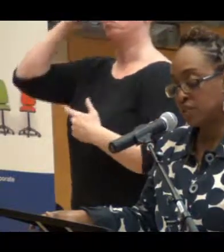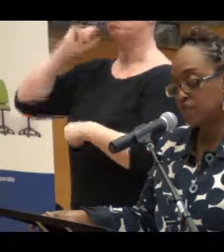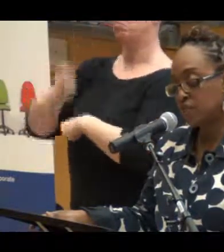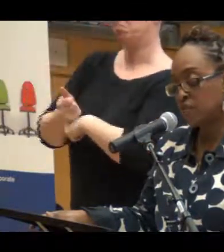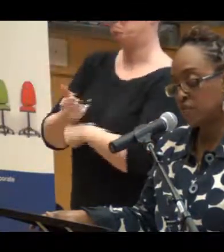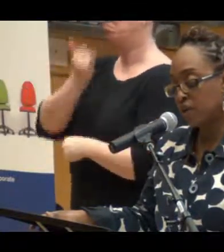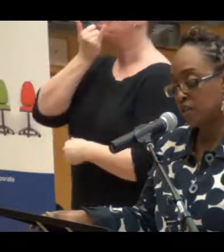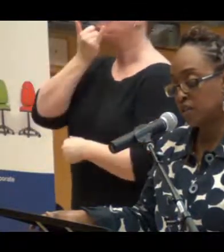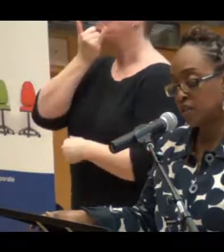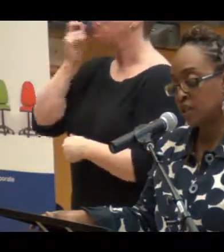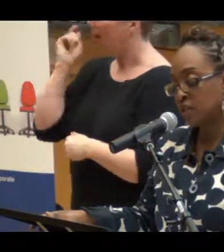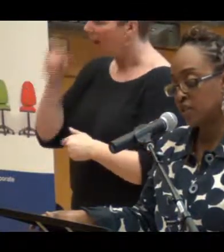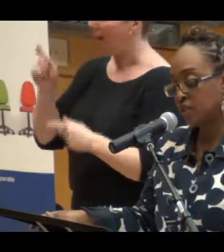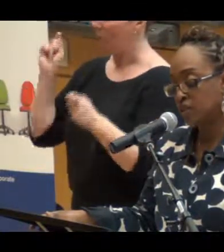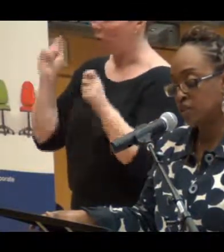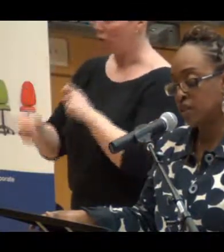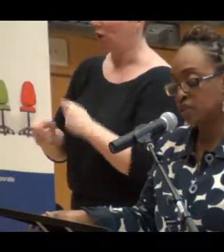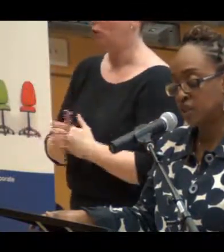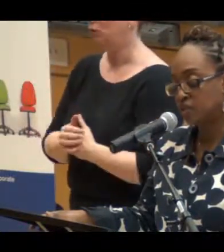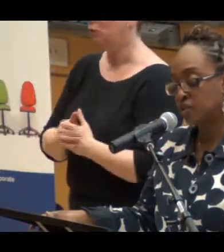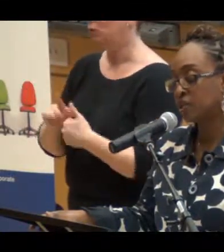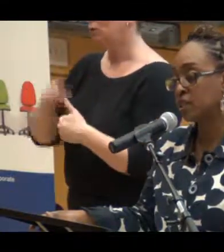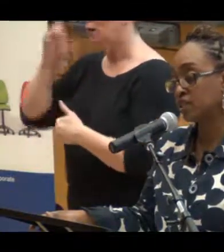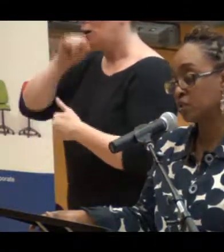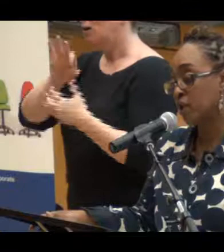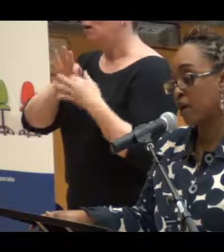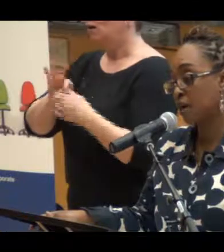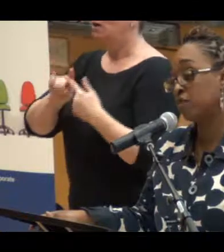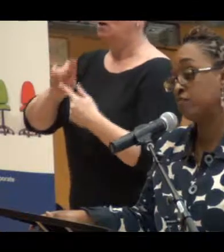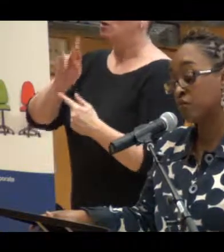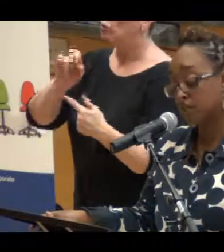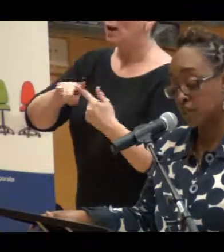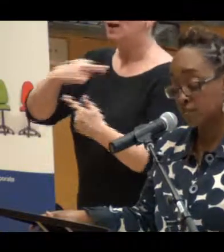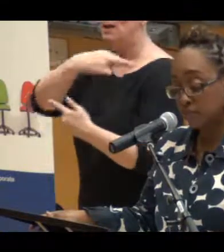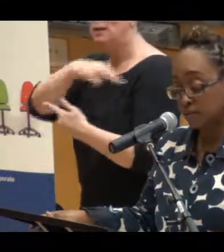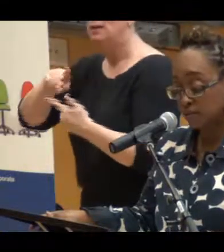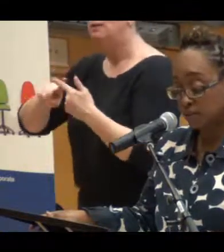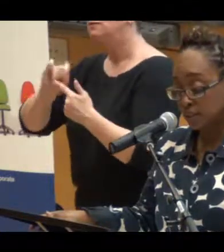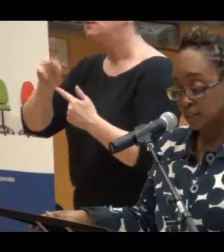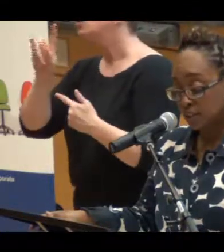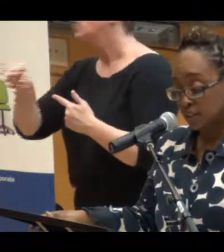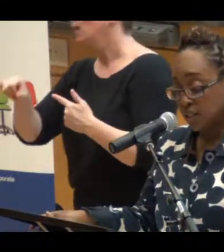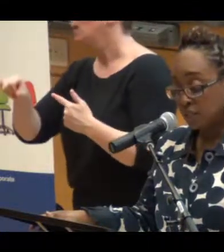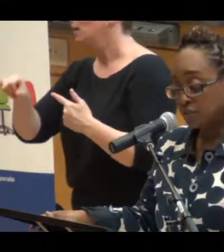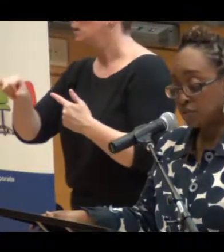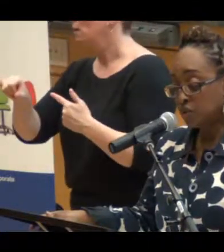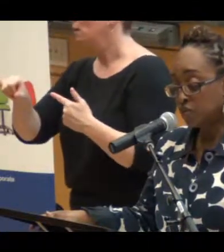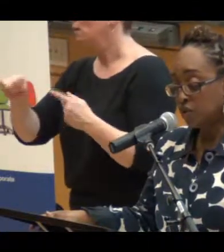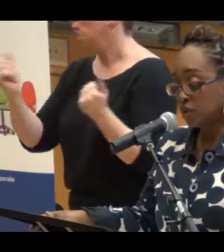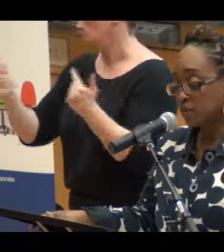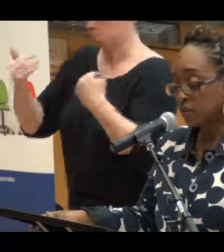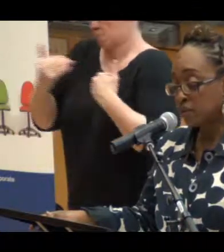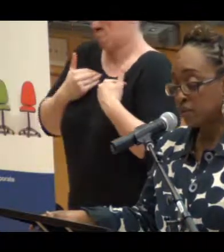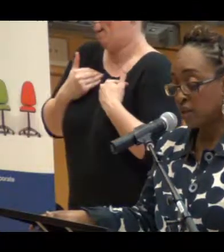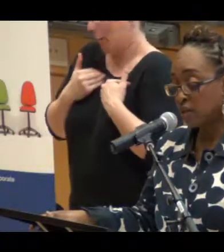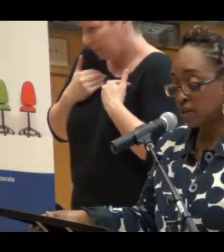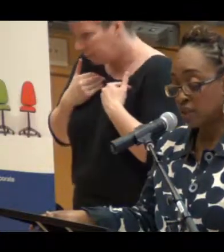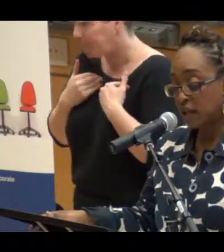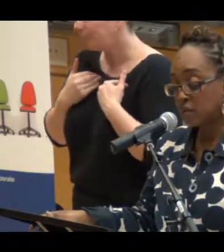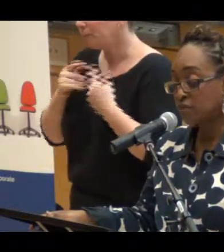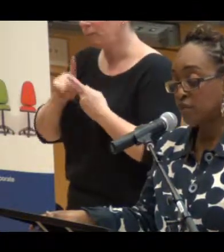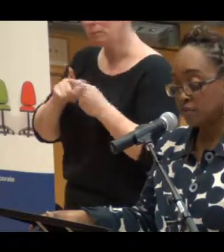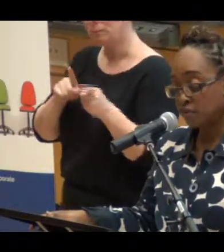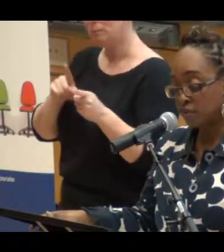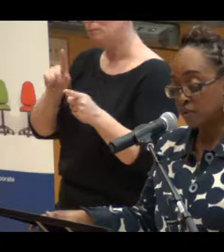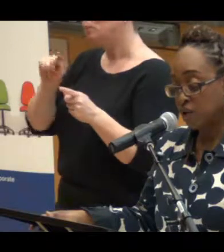Assumptions about race and religion and gender and sexuality, for example. And the tools and programs we are developing